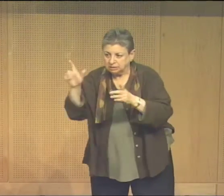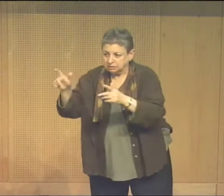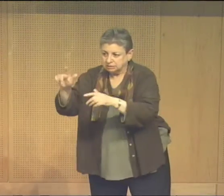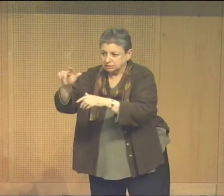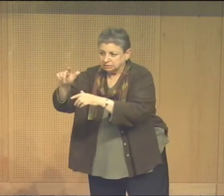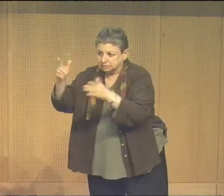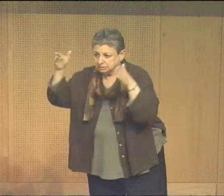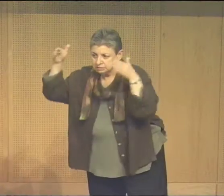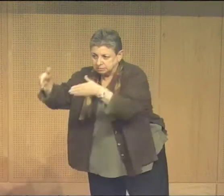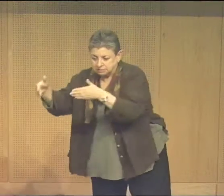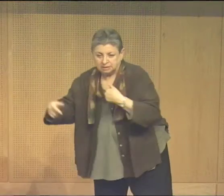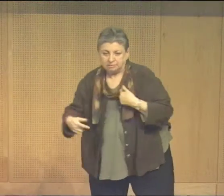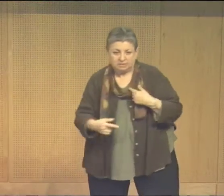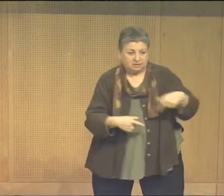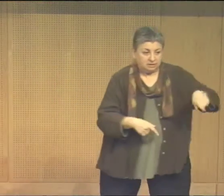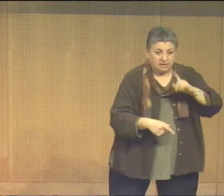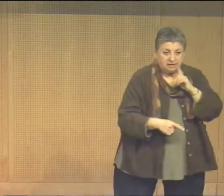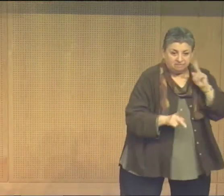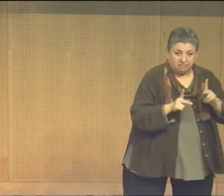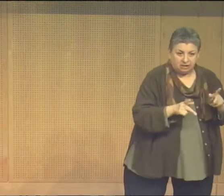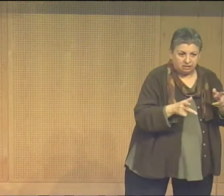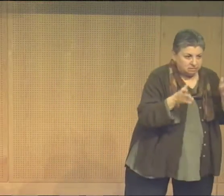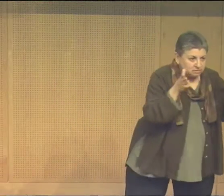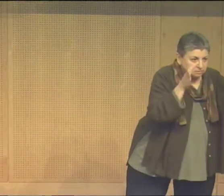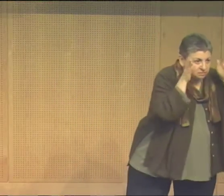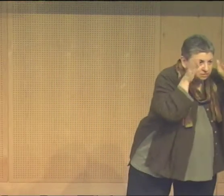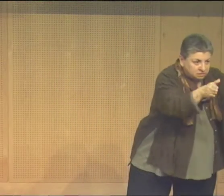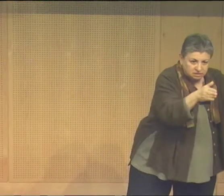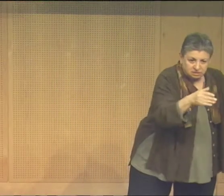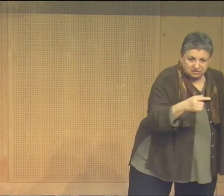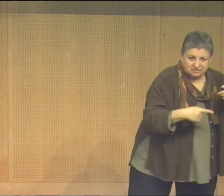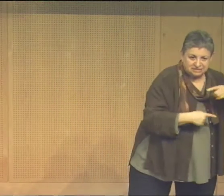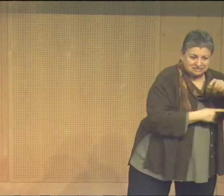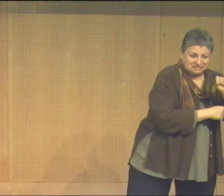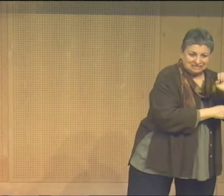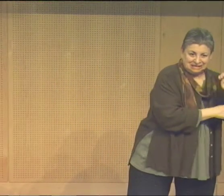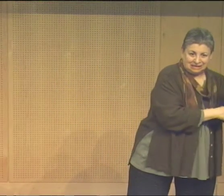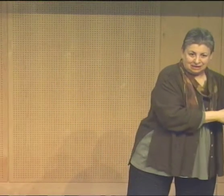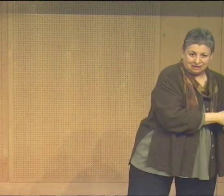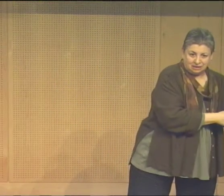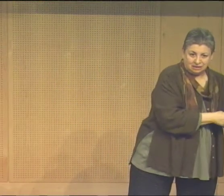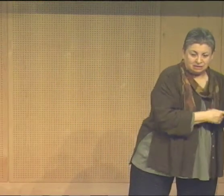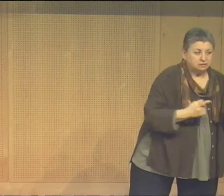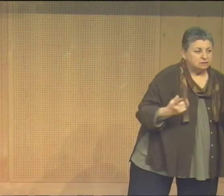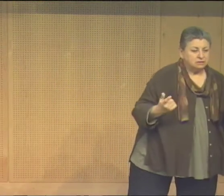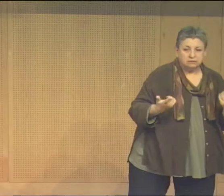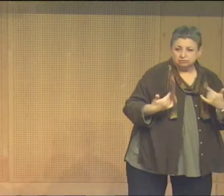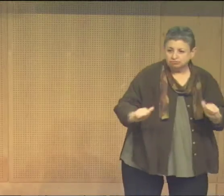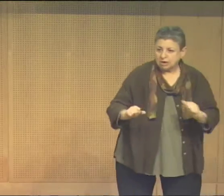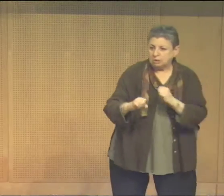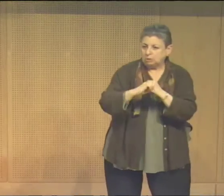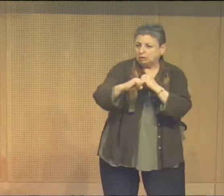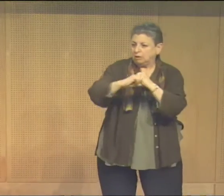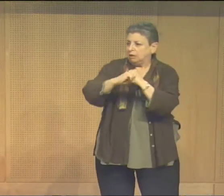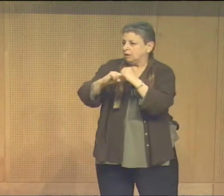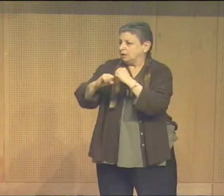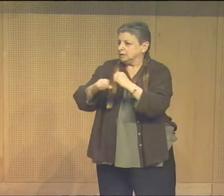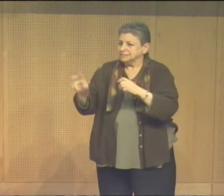is seeing hearing people use their ears deaf people use their eyes to receive the same information so we